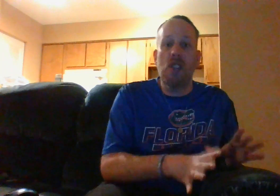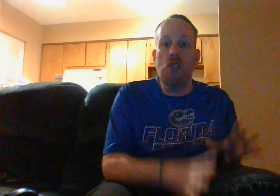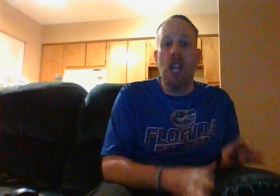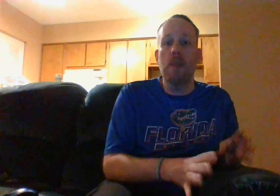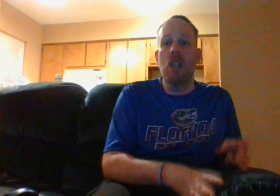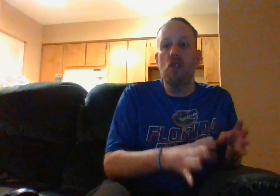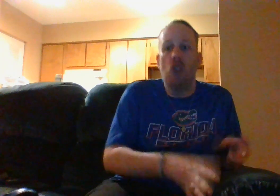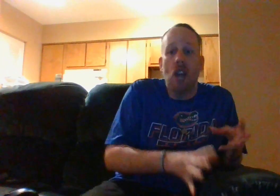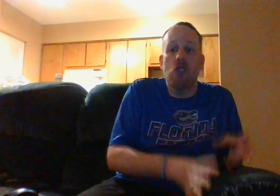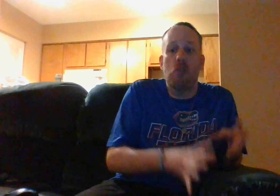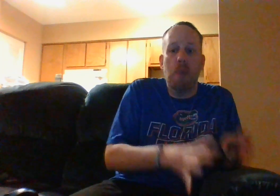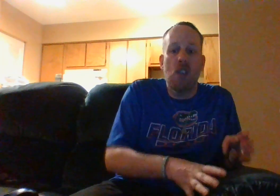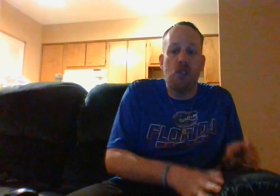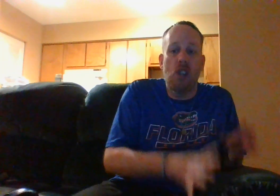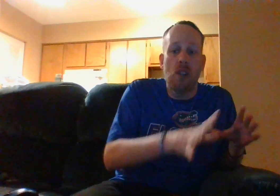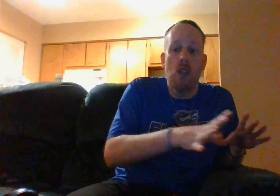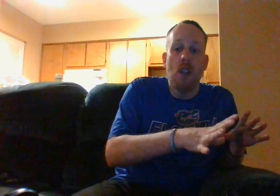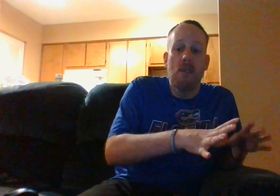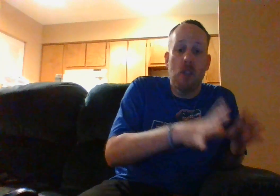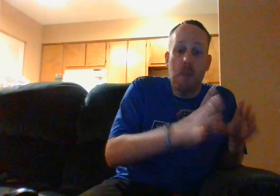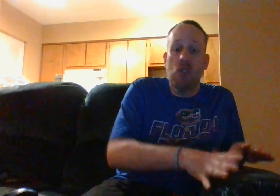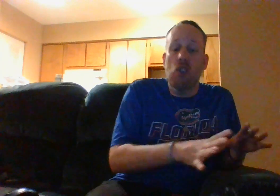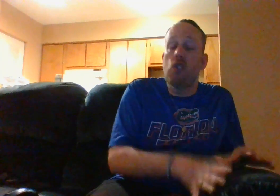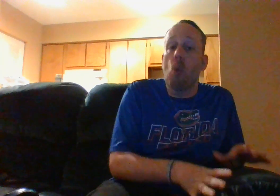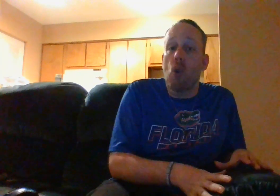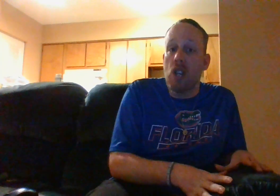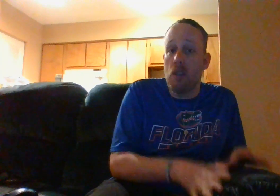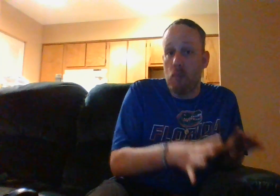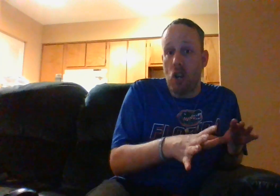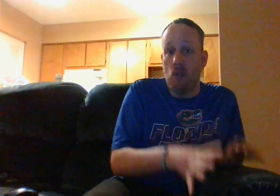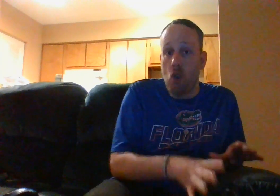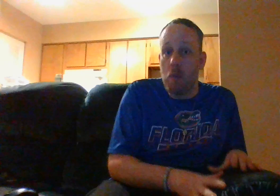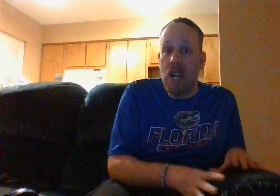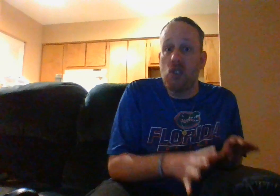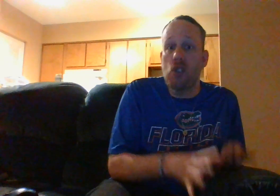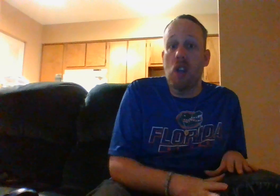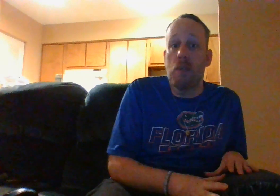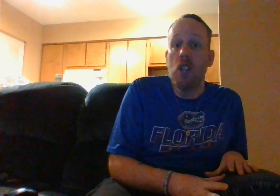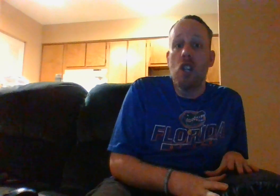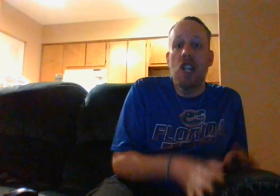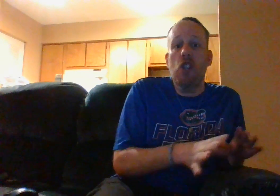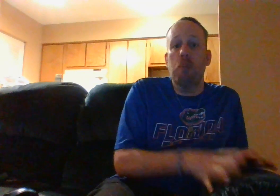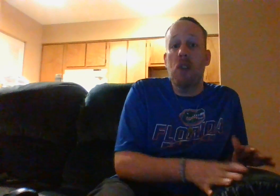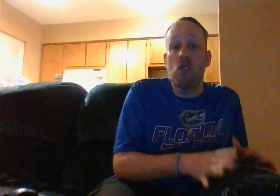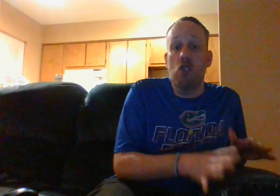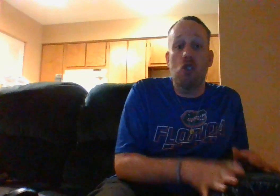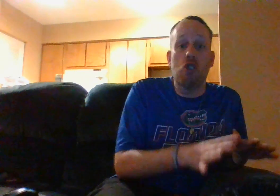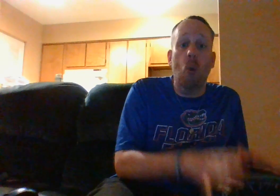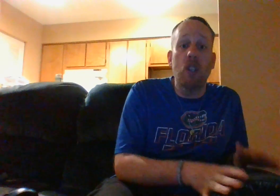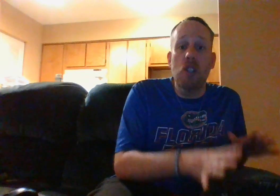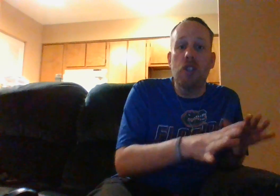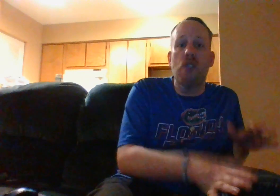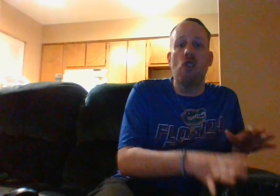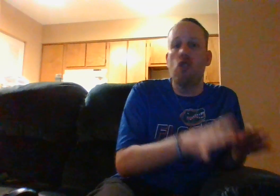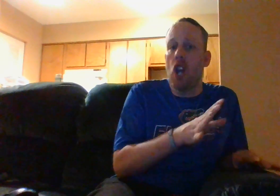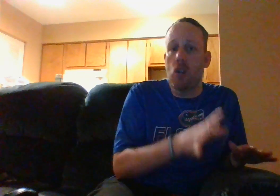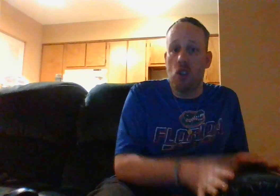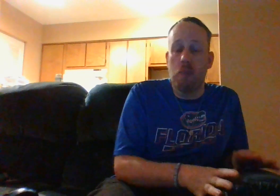think this anime is not just based on based on the story of romance and stuff it's basically just showing different genres